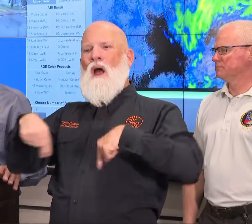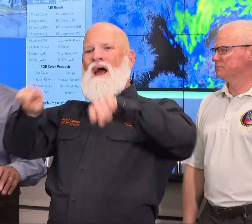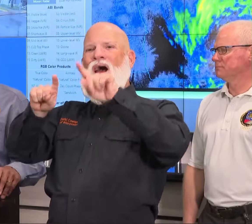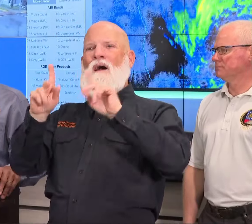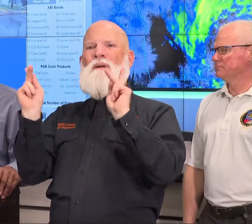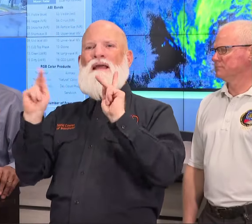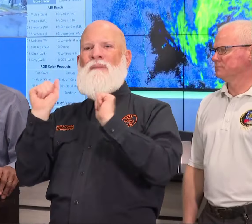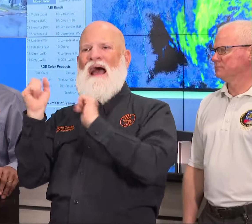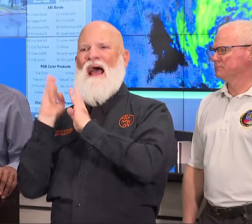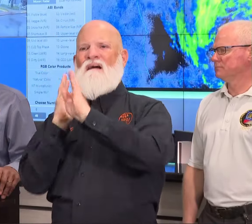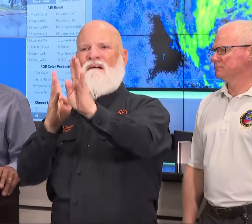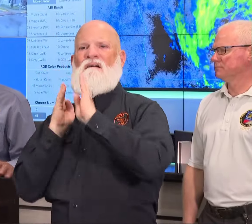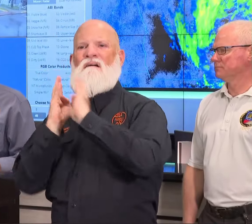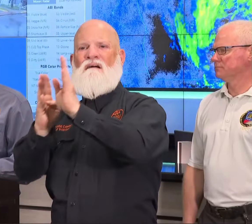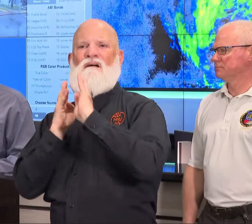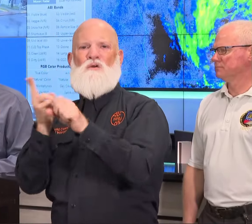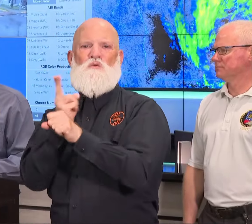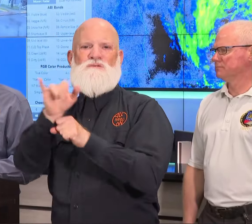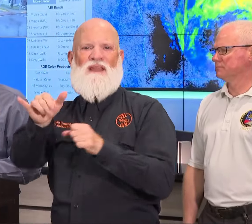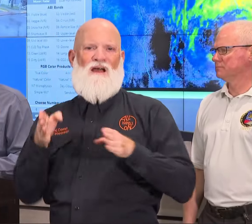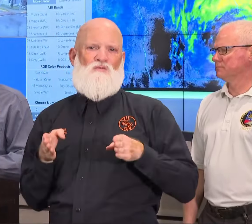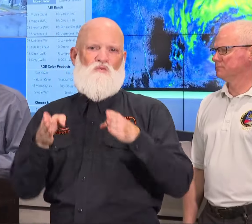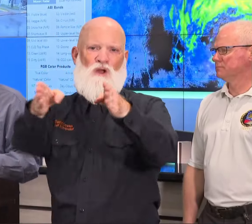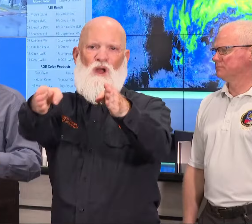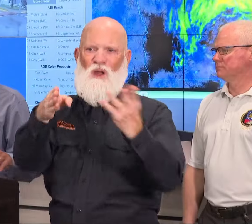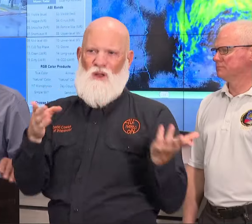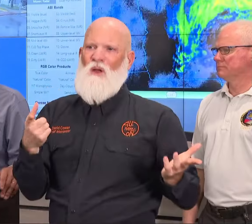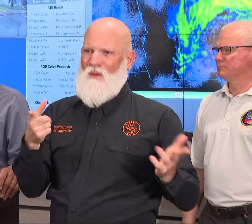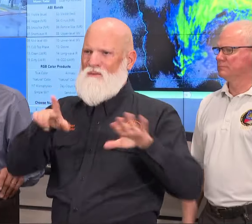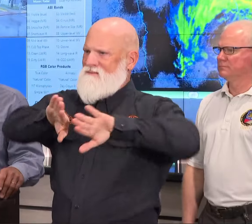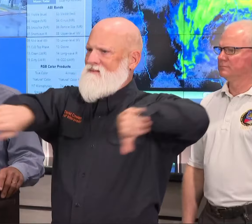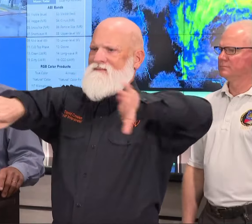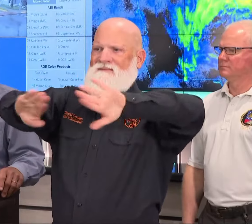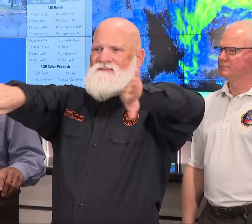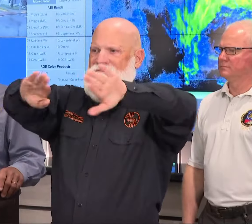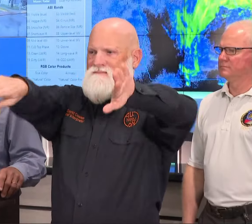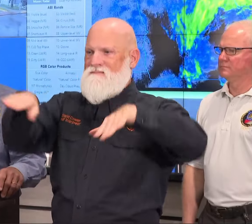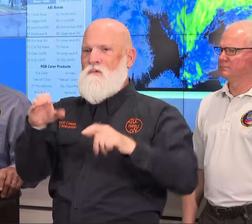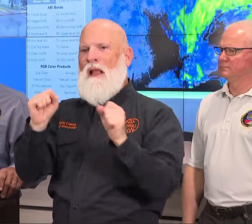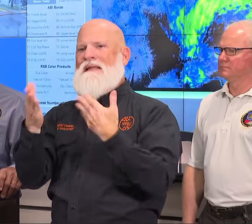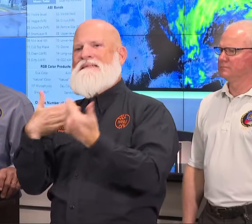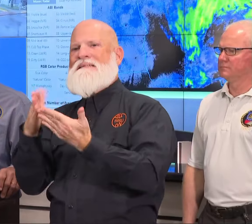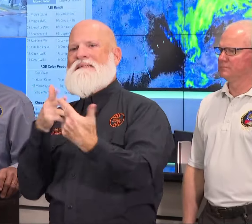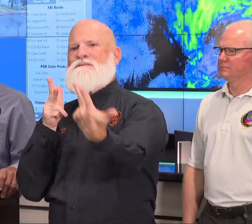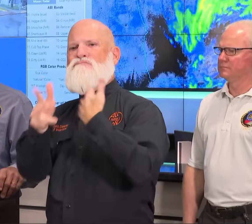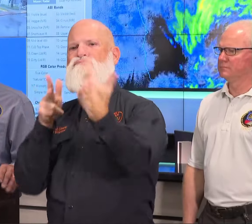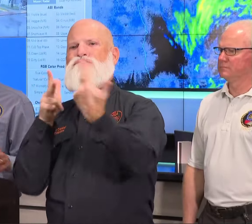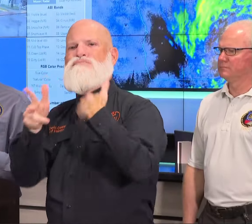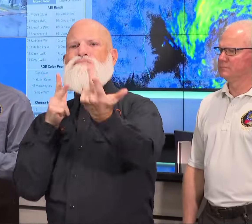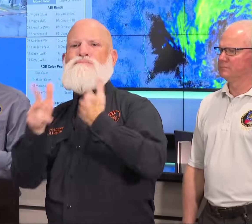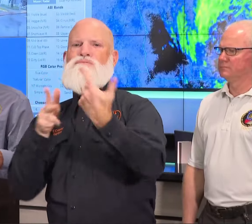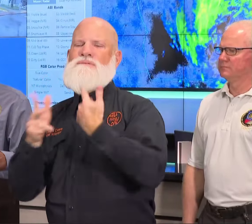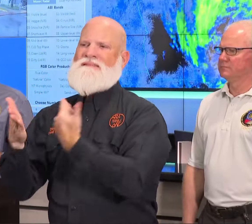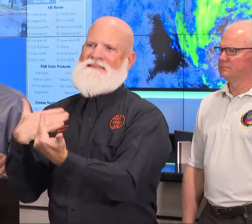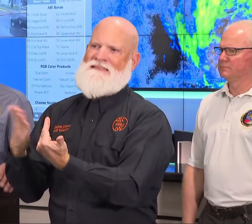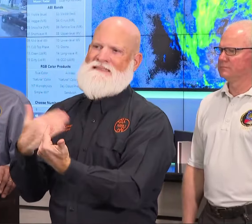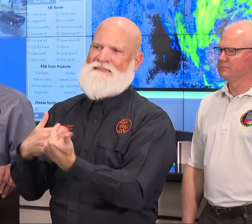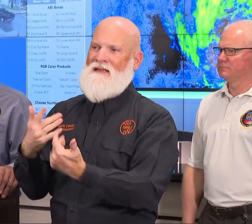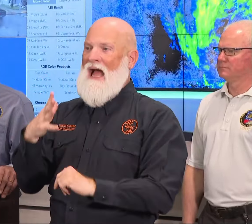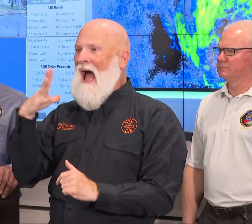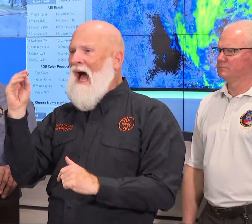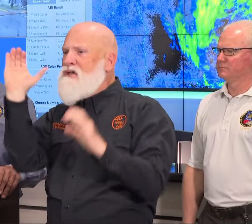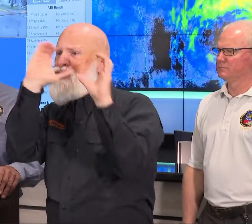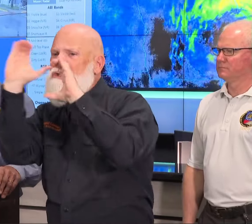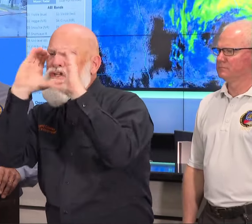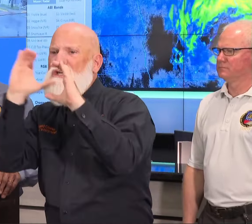emergency vehicles in there, and do what we need to do if there's any kind of search and rescue that we need to do, either now or into the future,